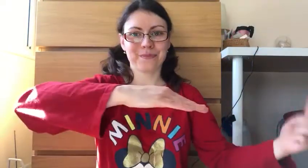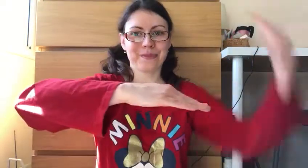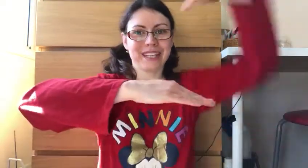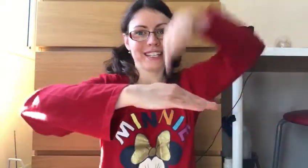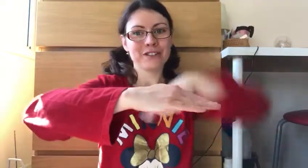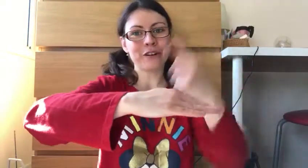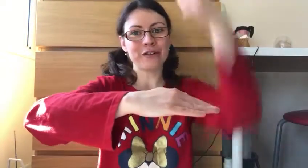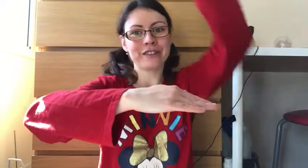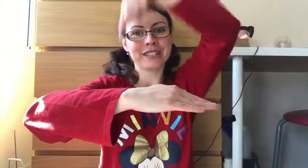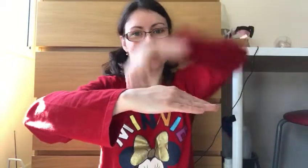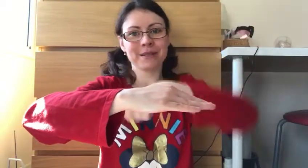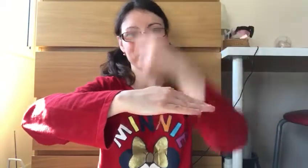Dolphins.